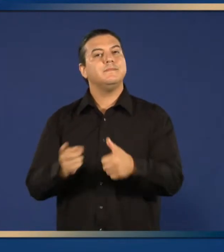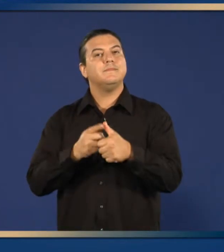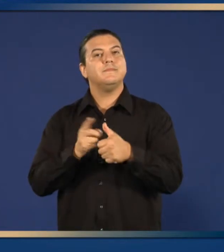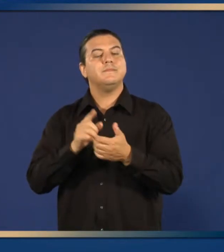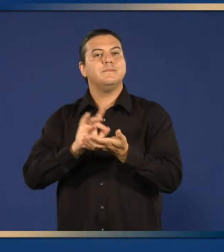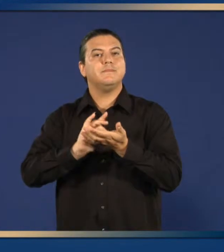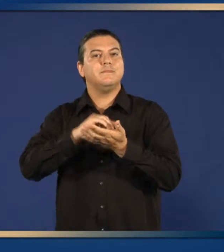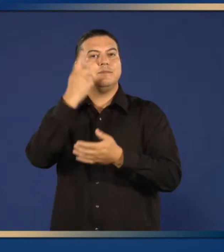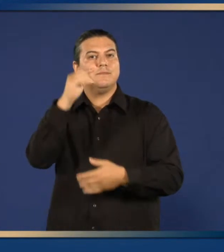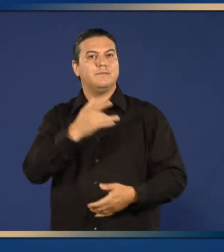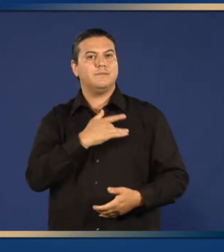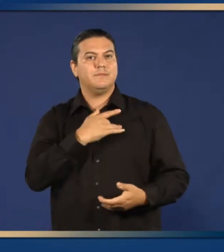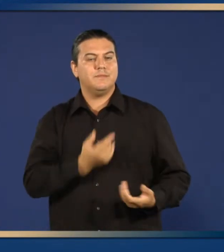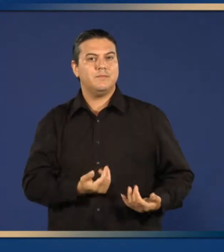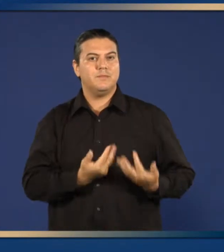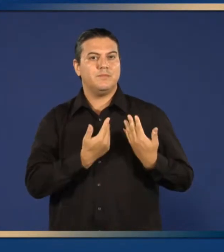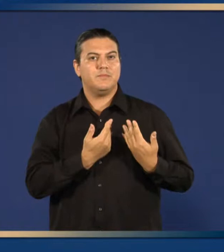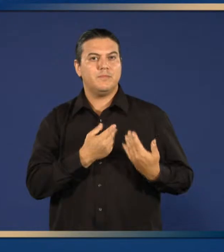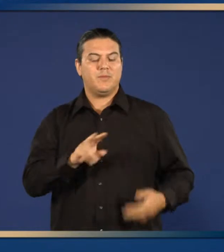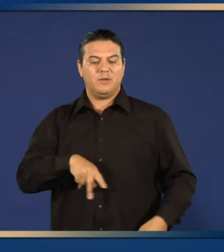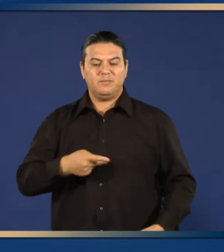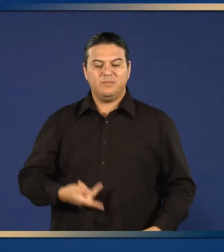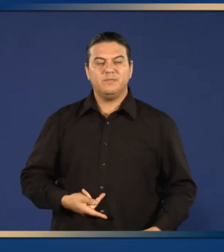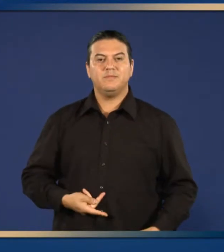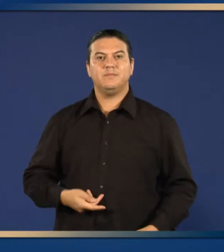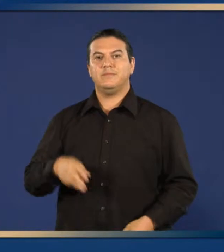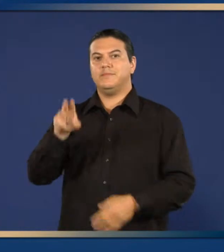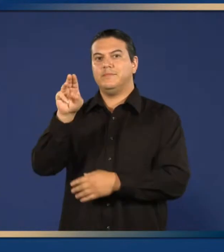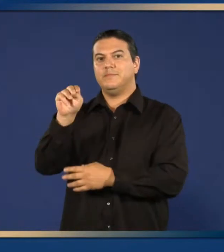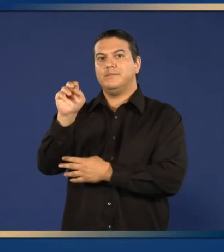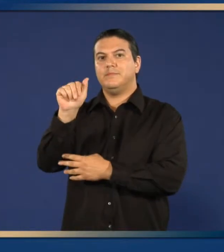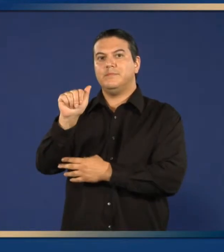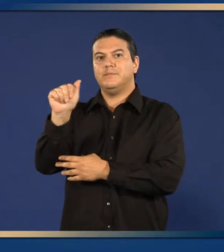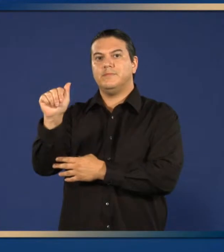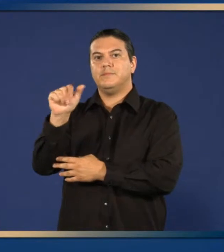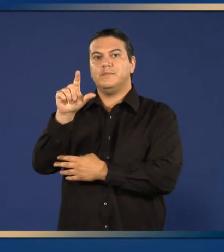Antacids such as Maalox or Mylanta.